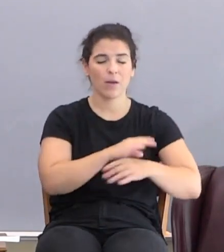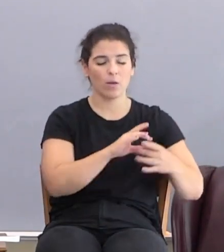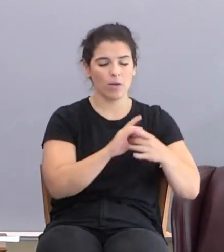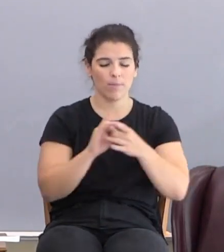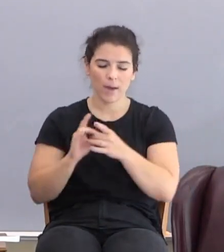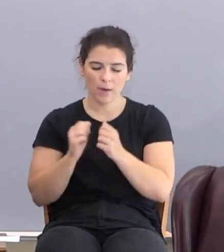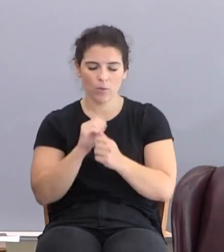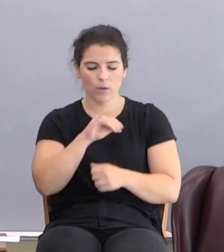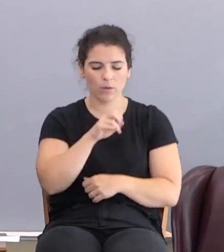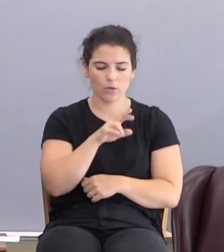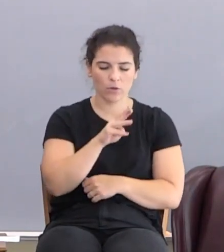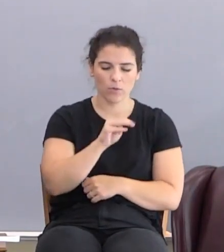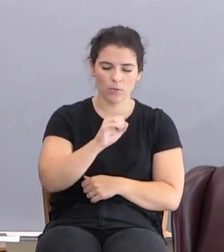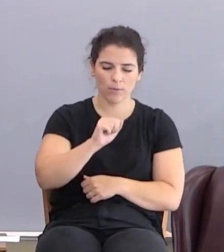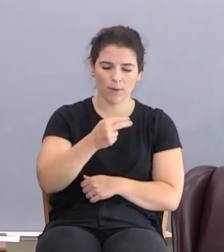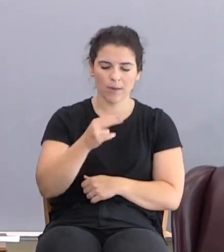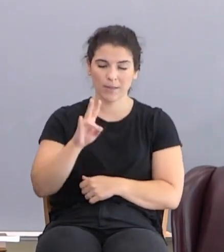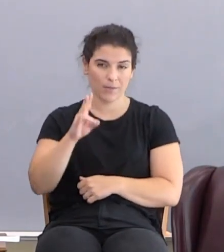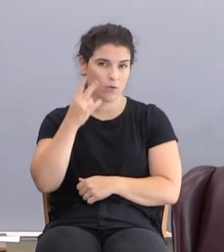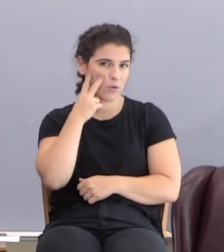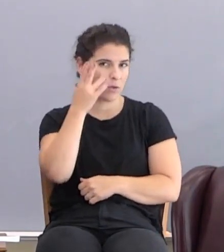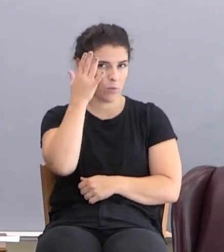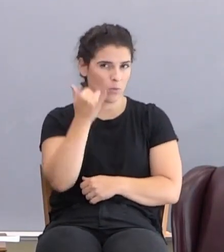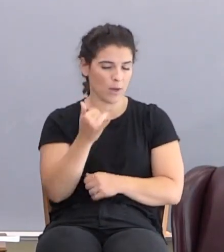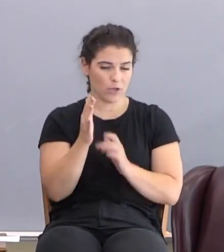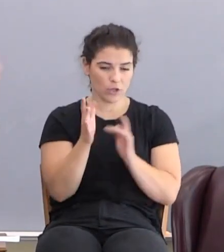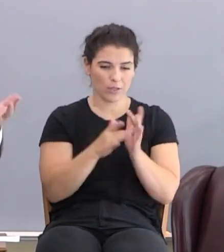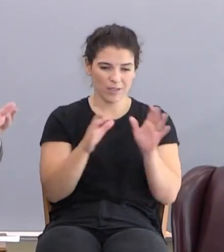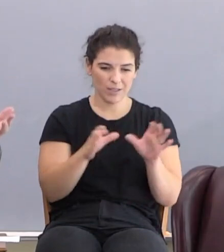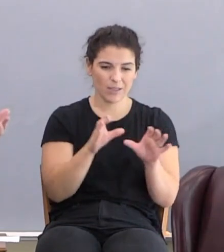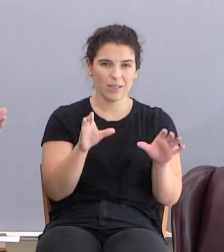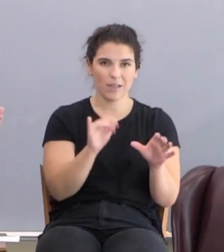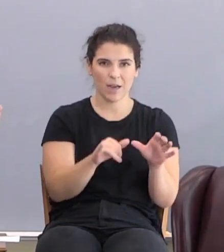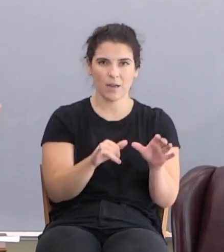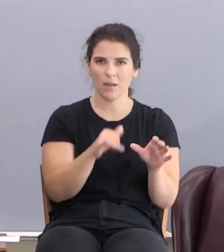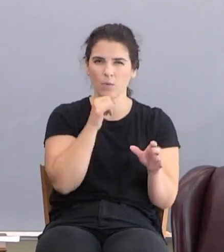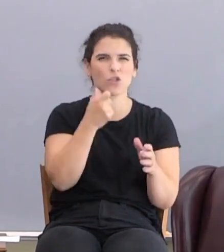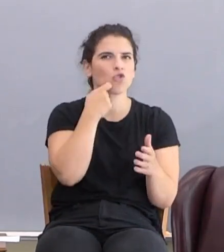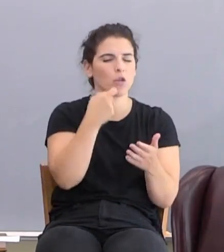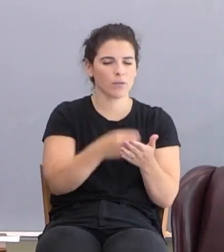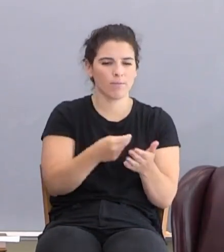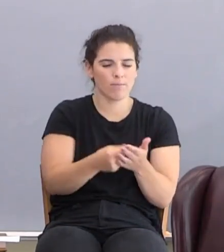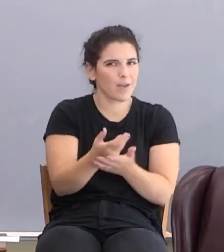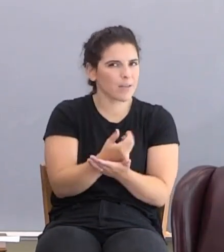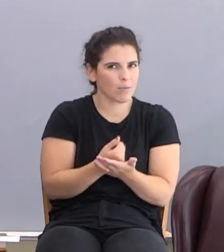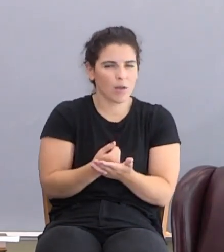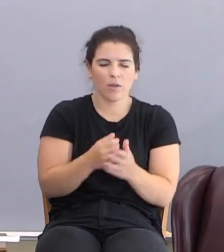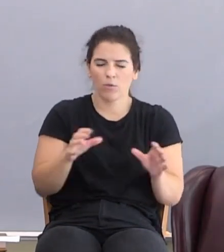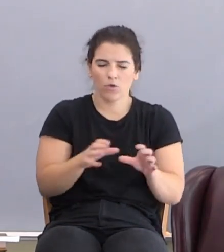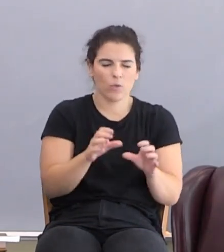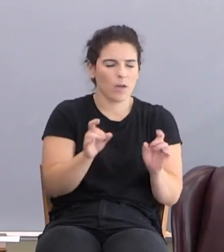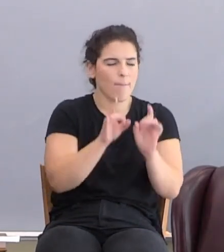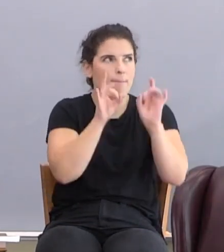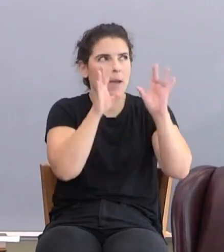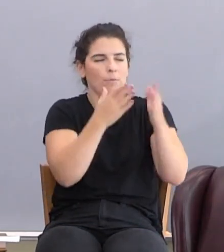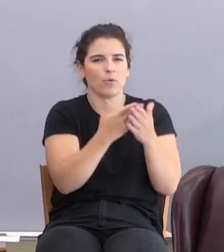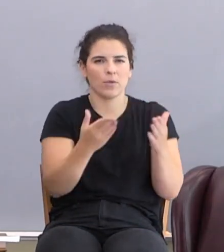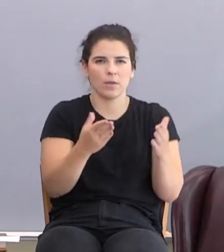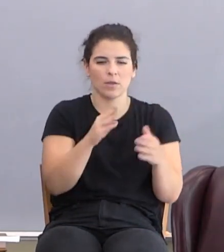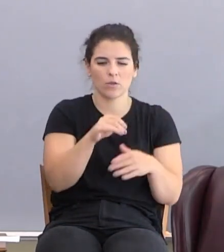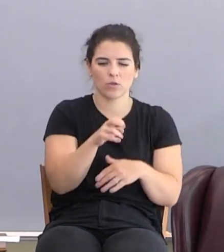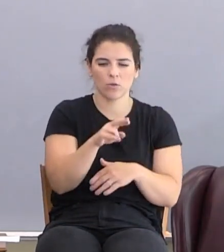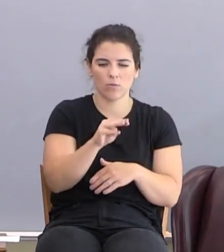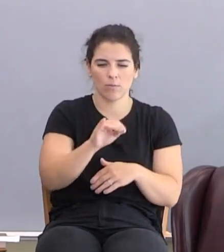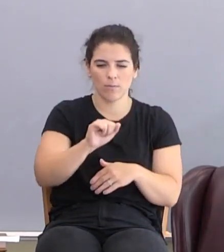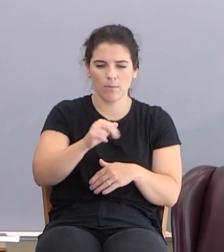Because they weren't just raising money. They were doing all those abominable things that Jeremiah talks about. And said unto